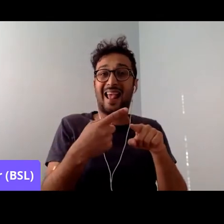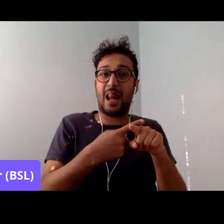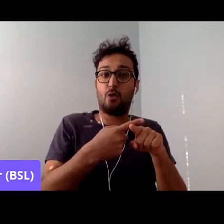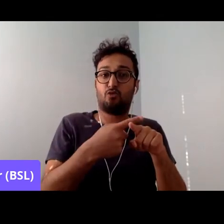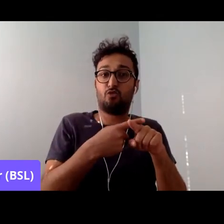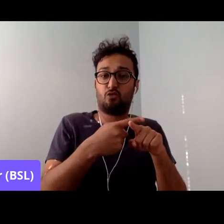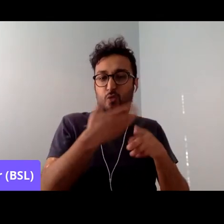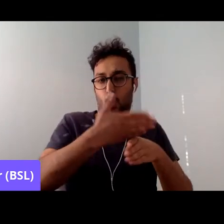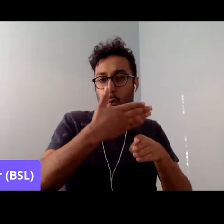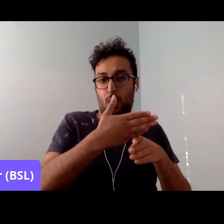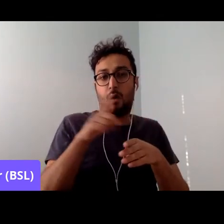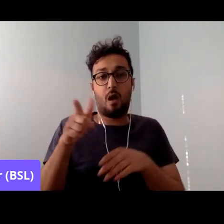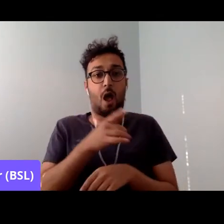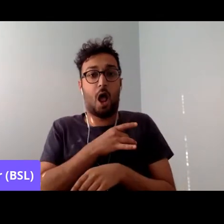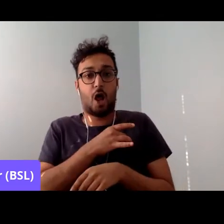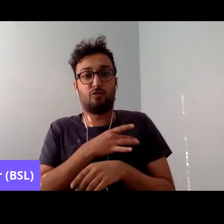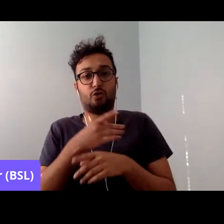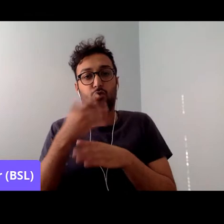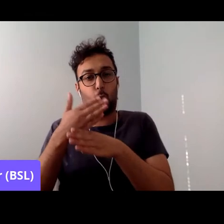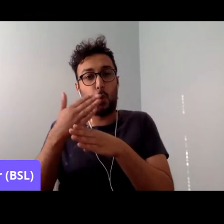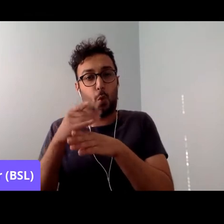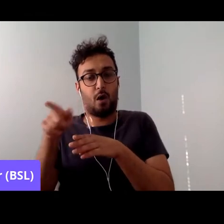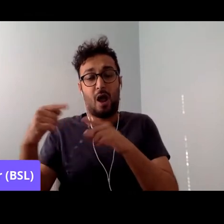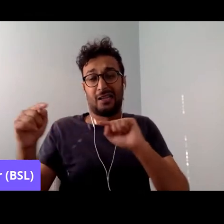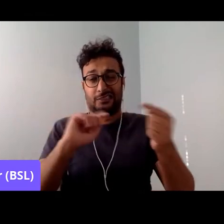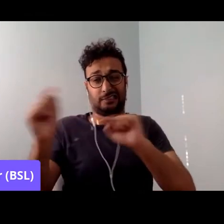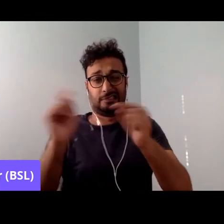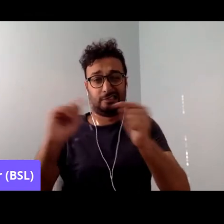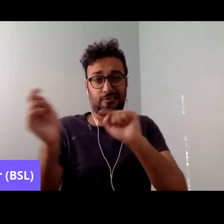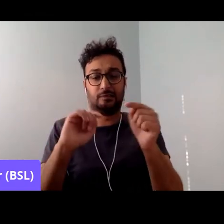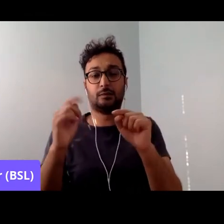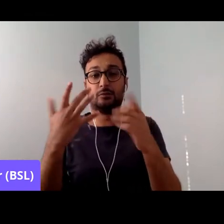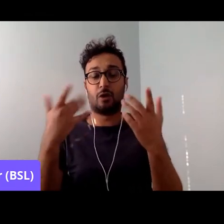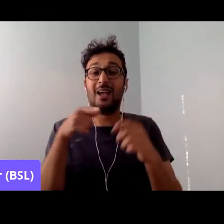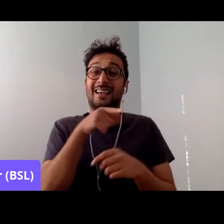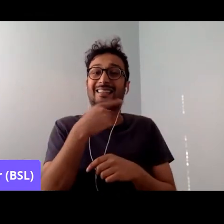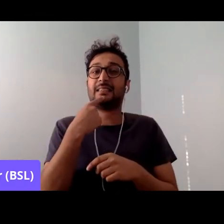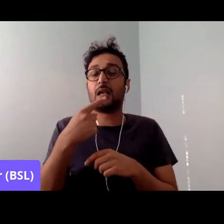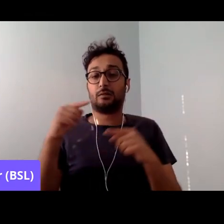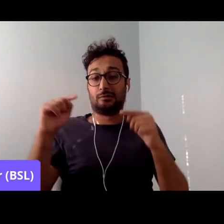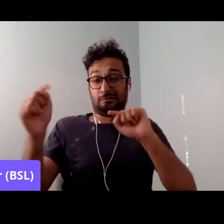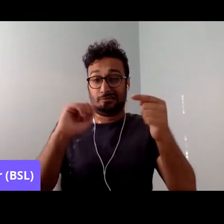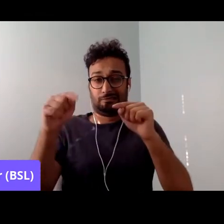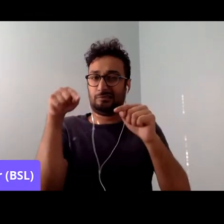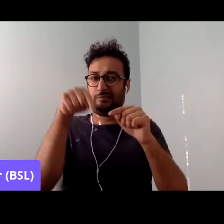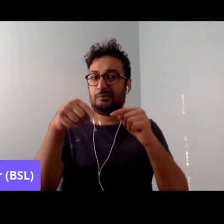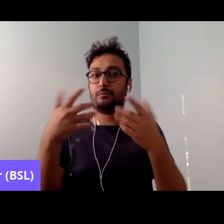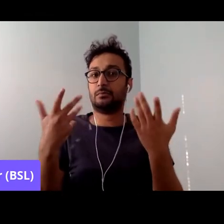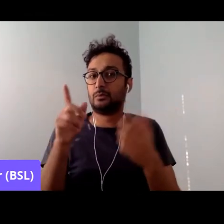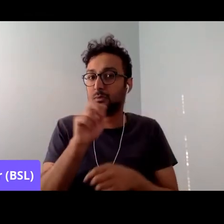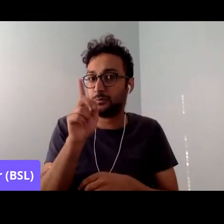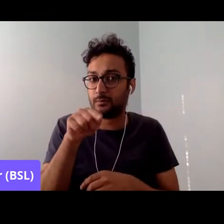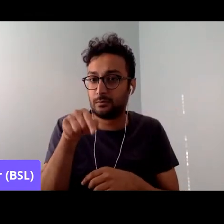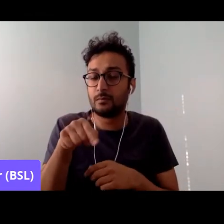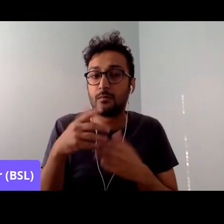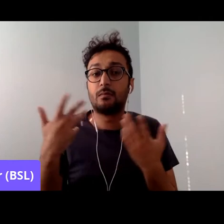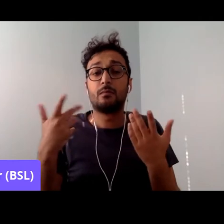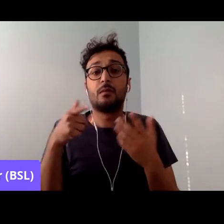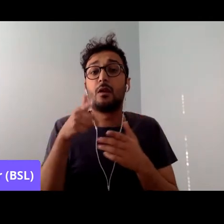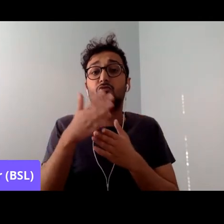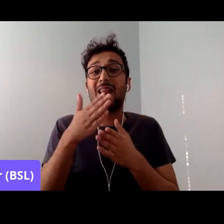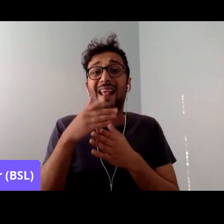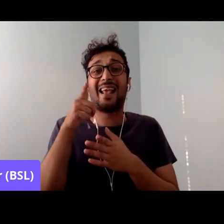workers. And he says, this antagonism is artificially kept alive and